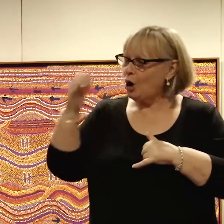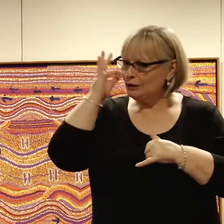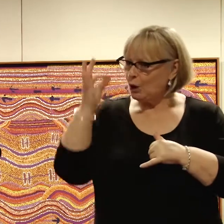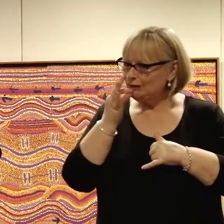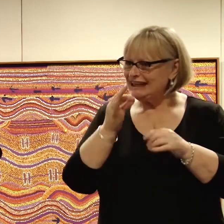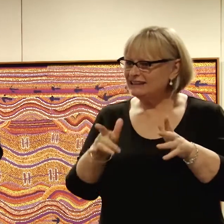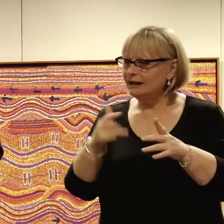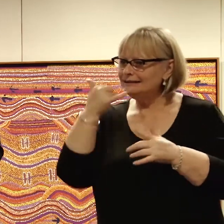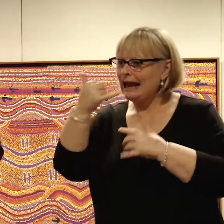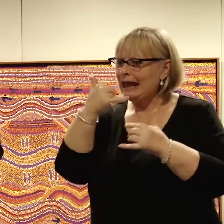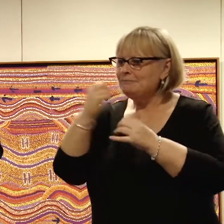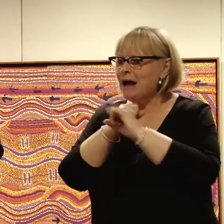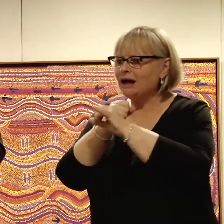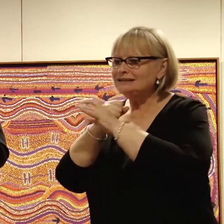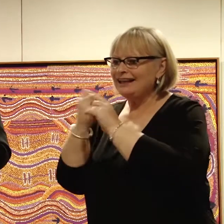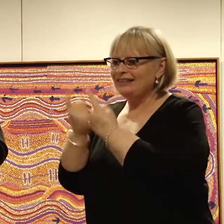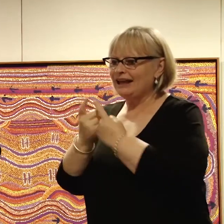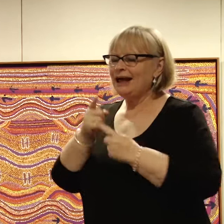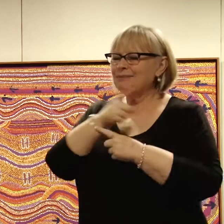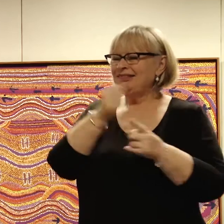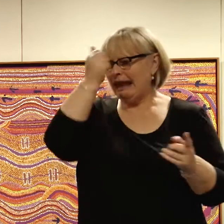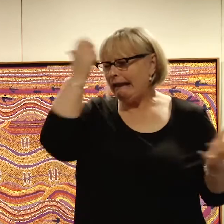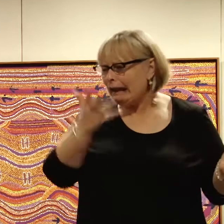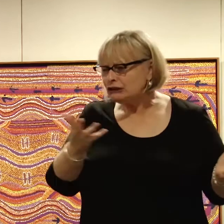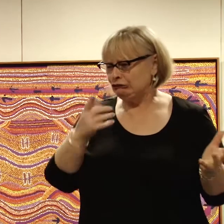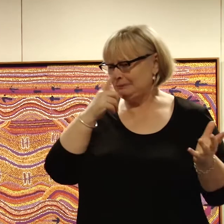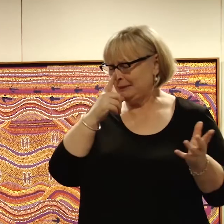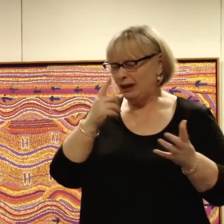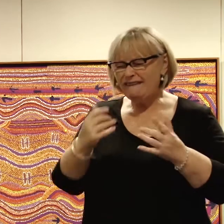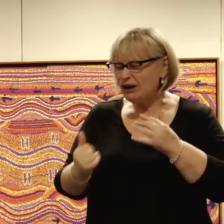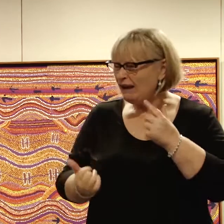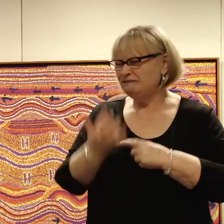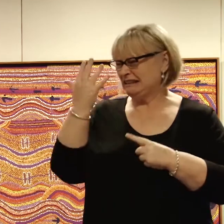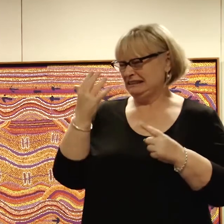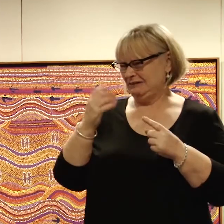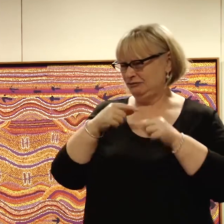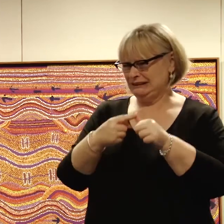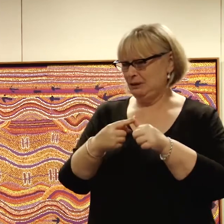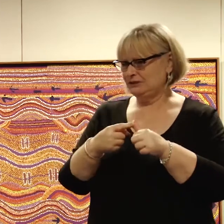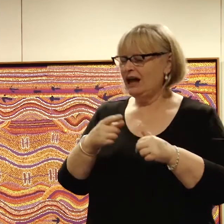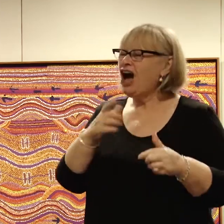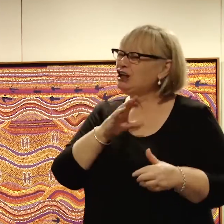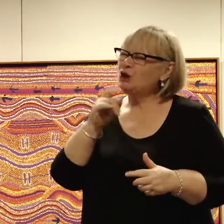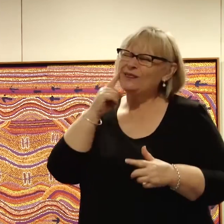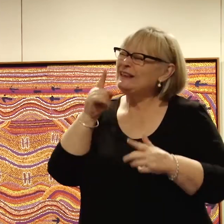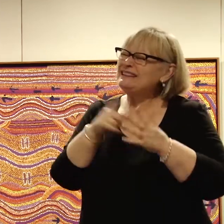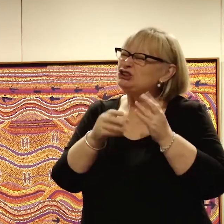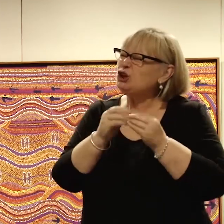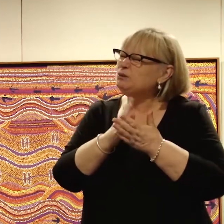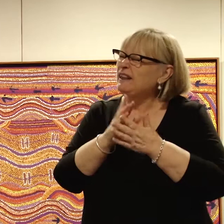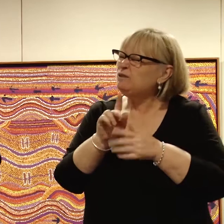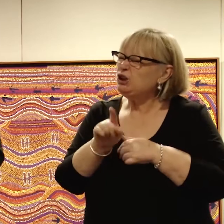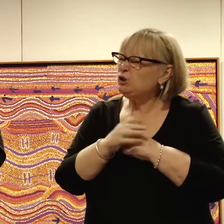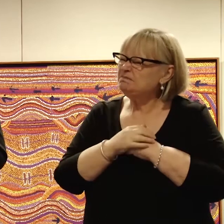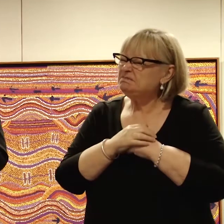telemarketing work. But I'd get the same ignorant and quite frankly offensive response each time. I don't think this job is really for